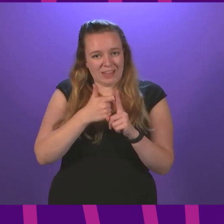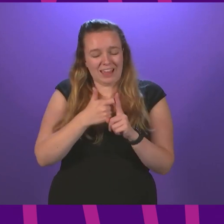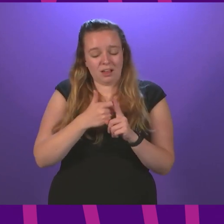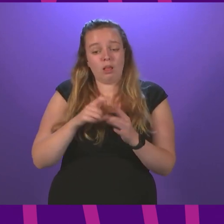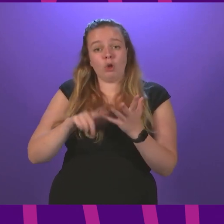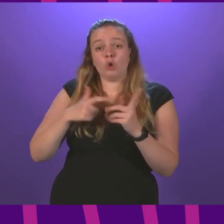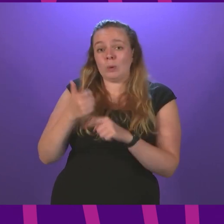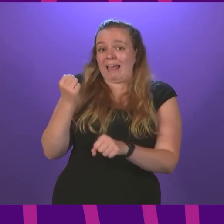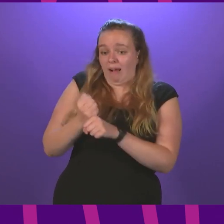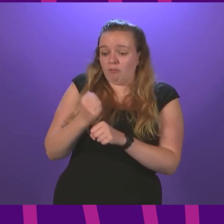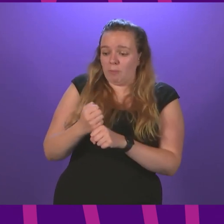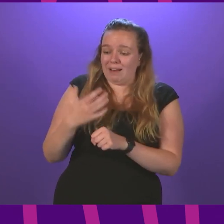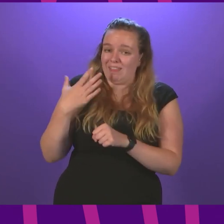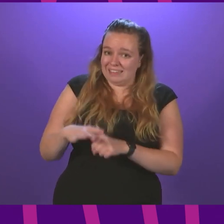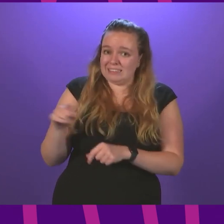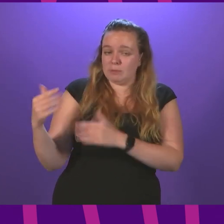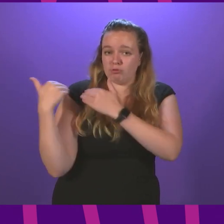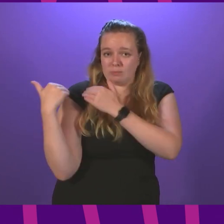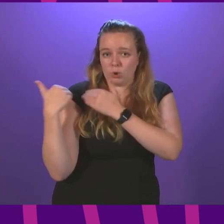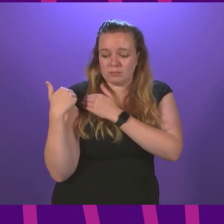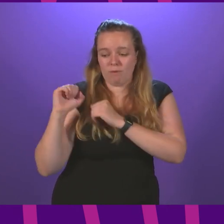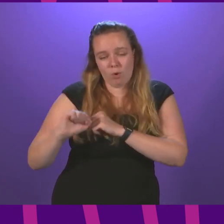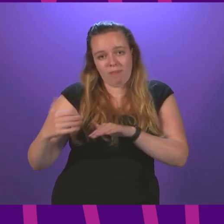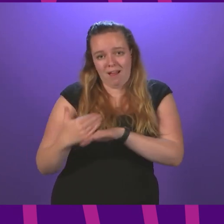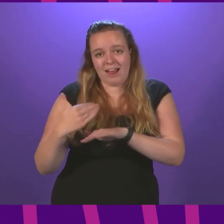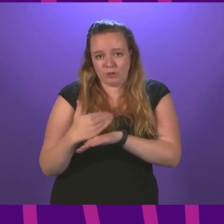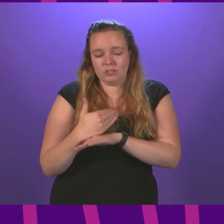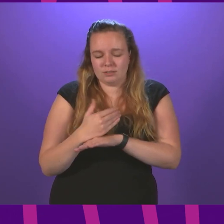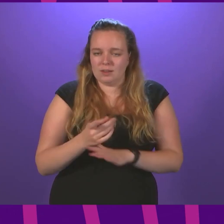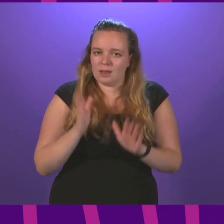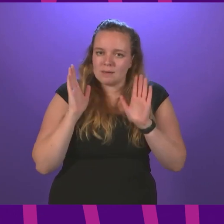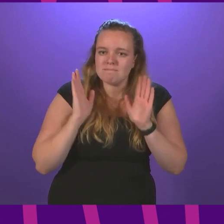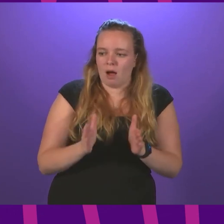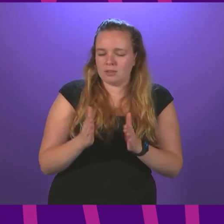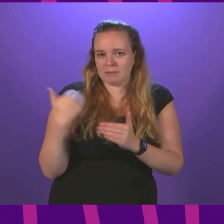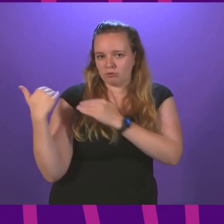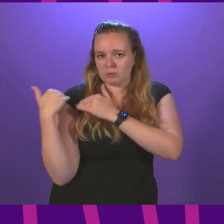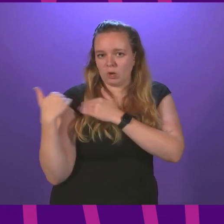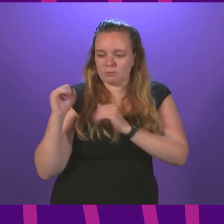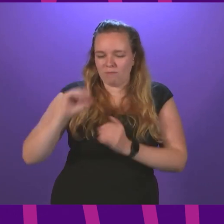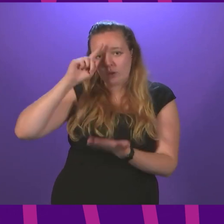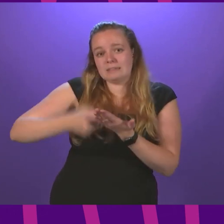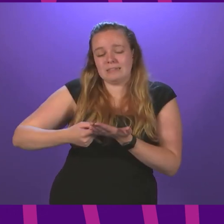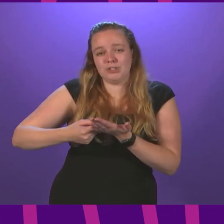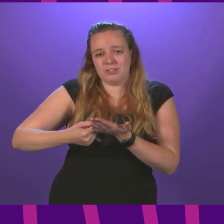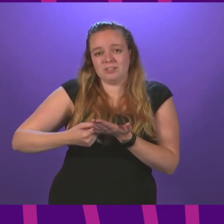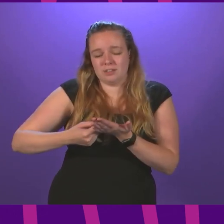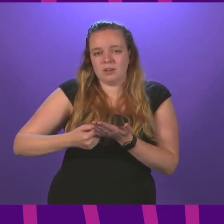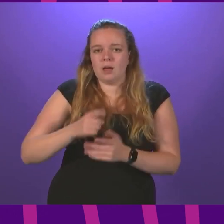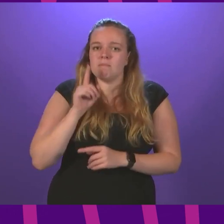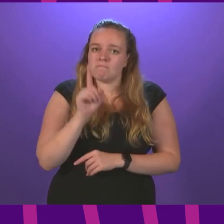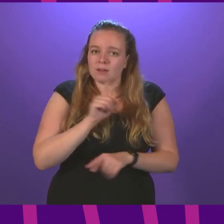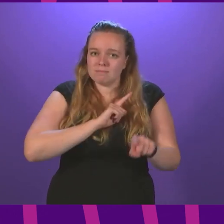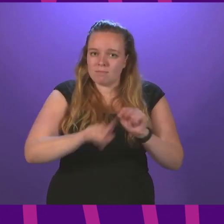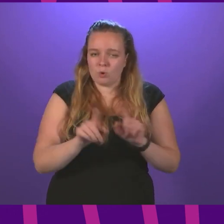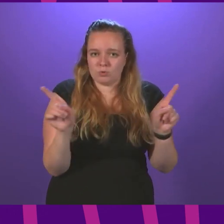for the UK Government to be held responsible for its actions. And it must be held accountable for its decisions. But most